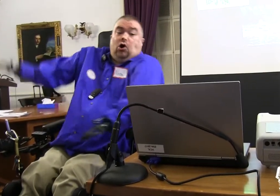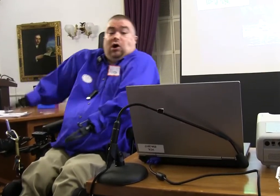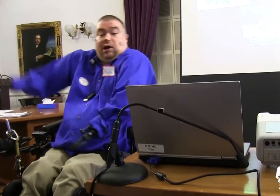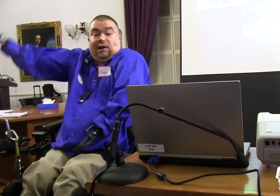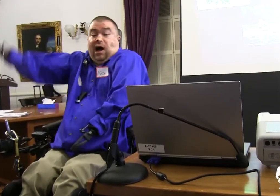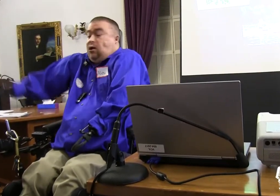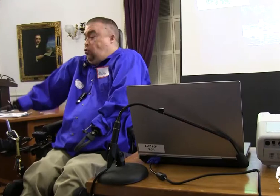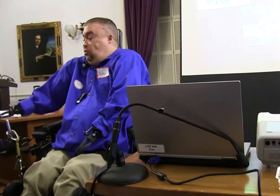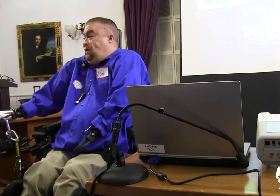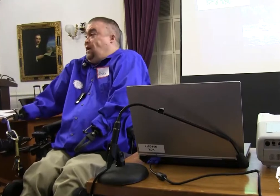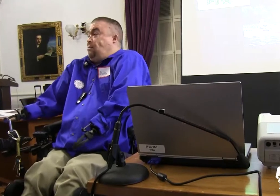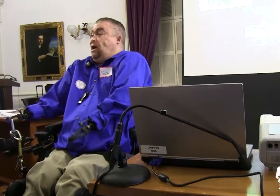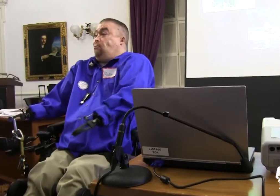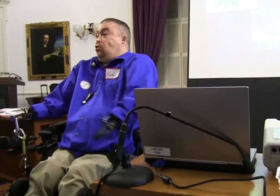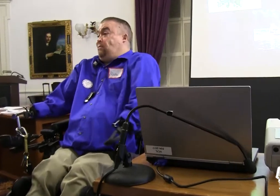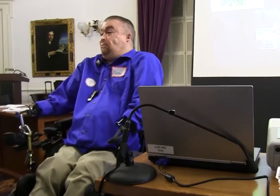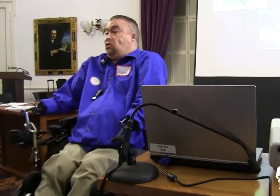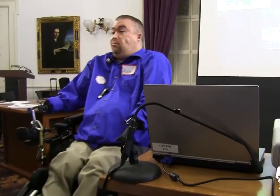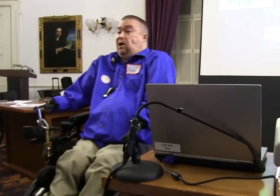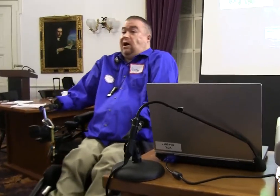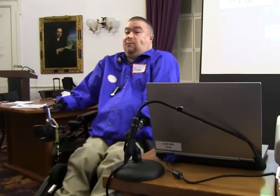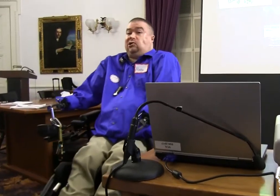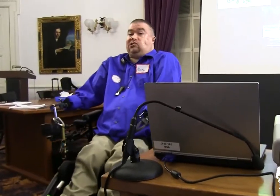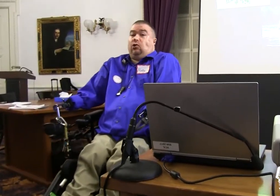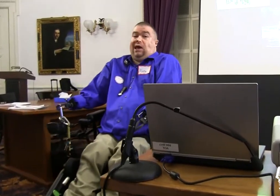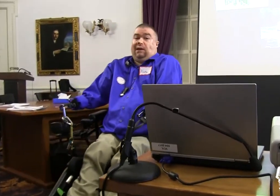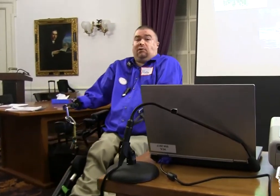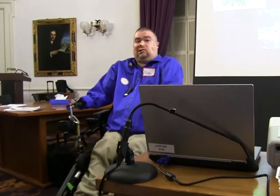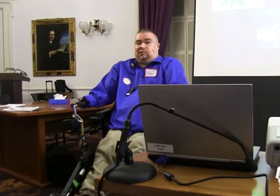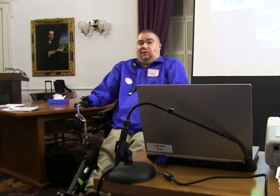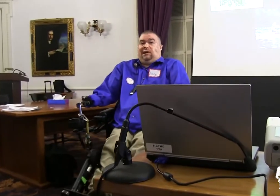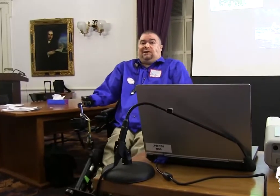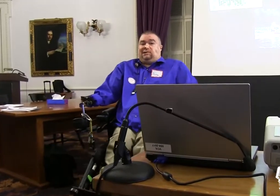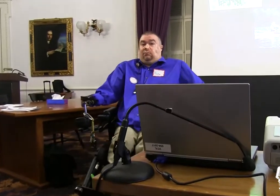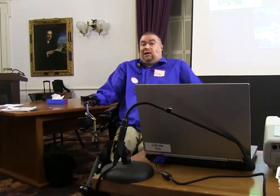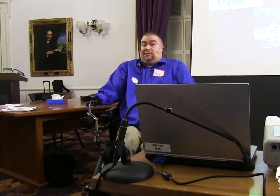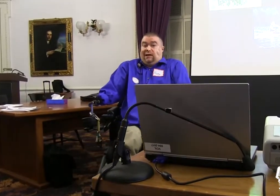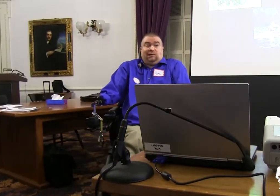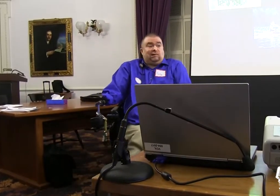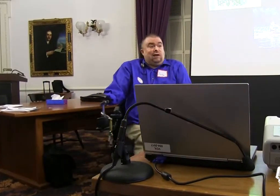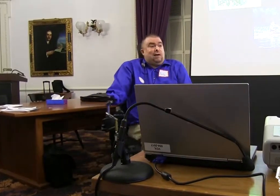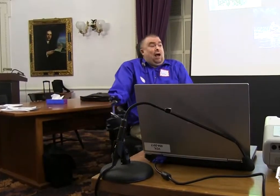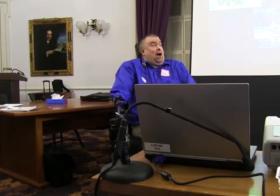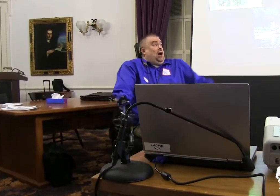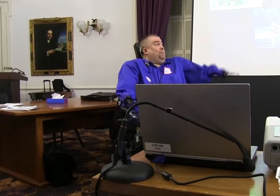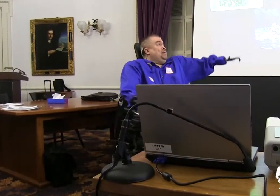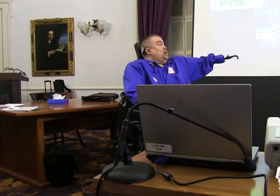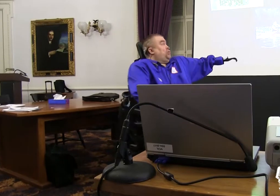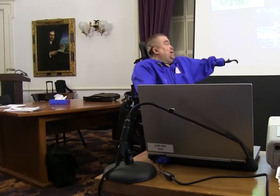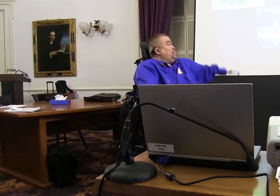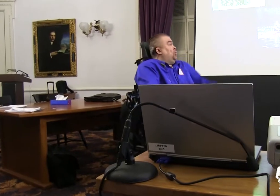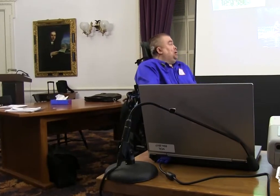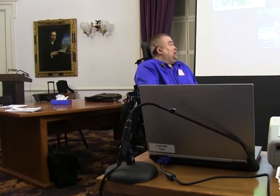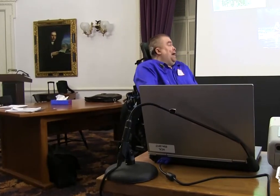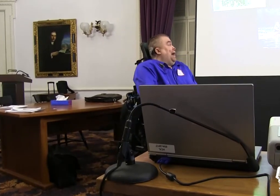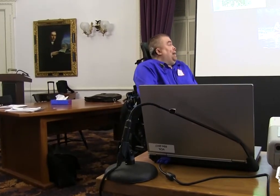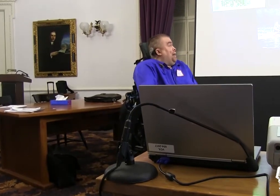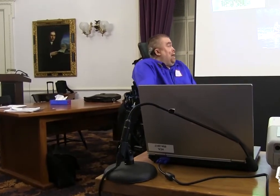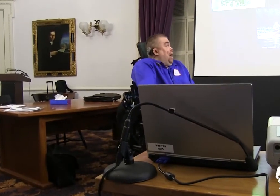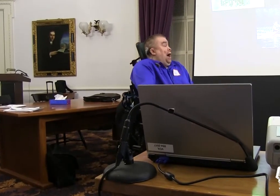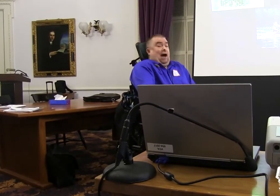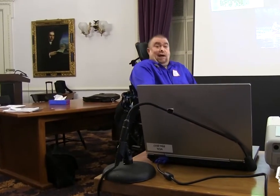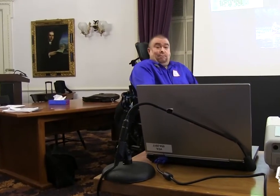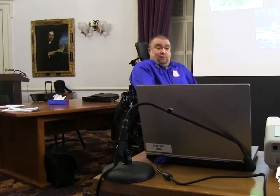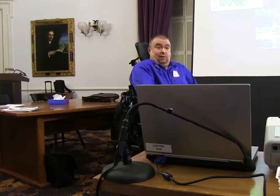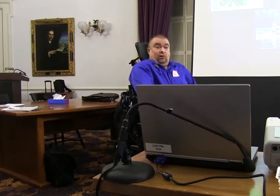So, not only am I a board member, but I am also a participant in disabled athletics. These are three sports that